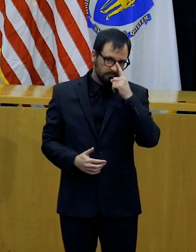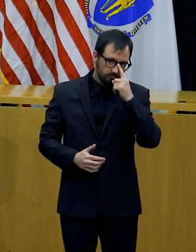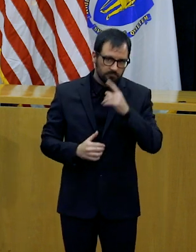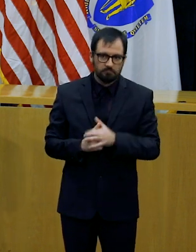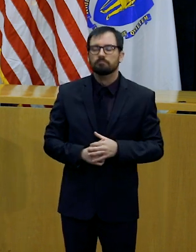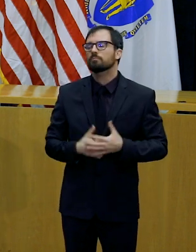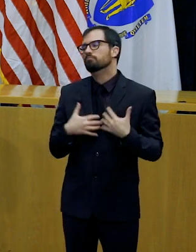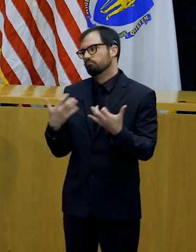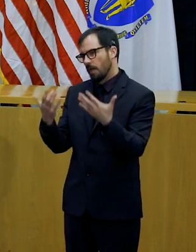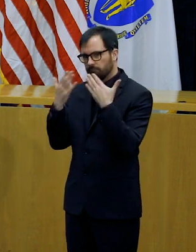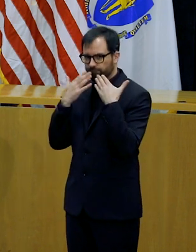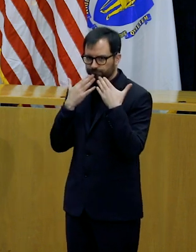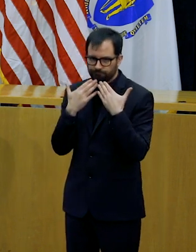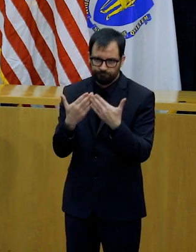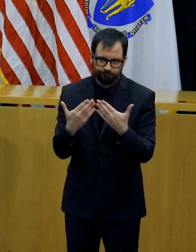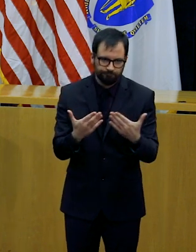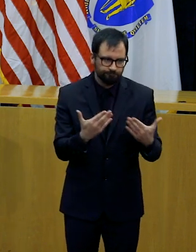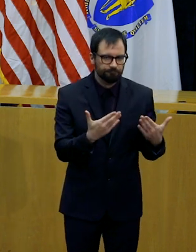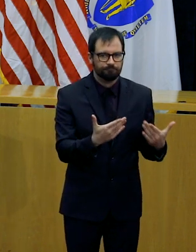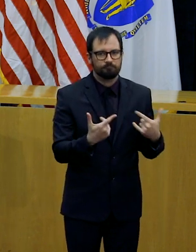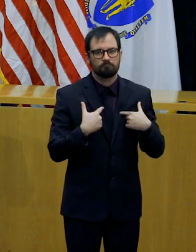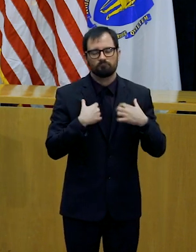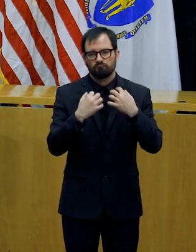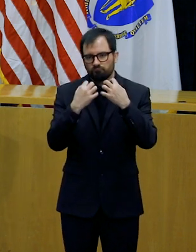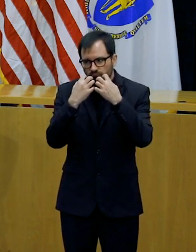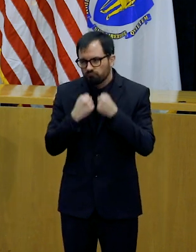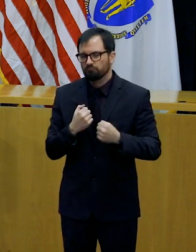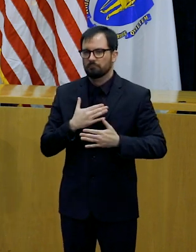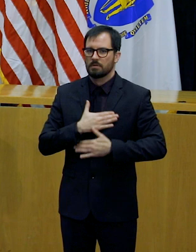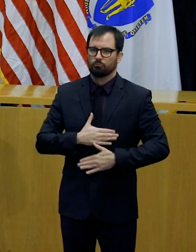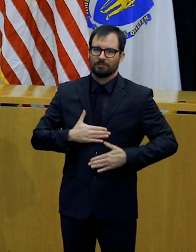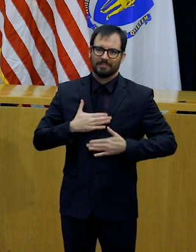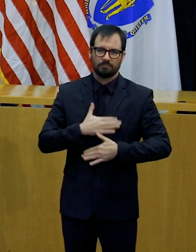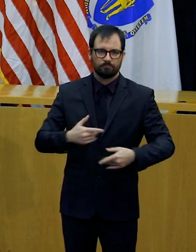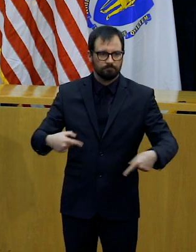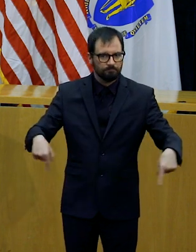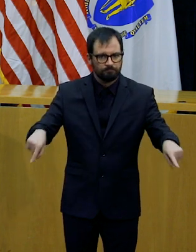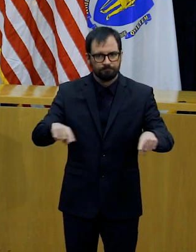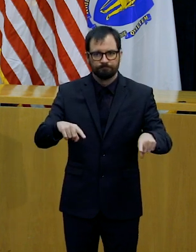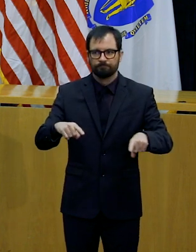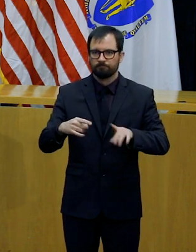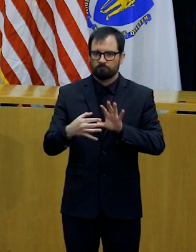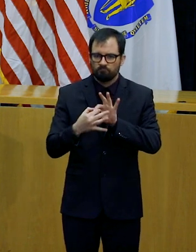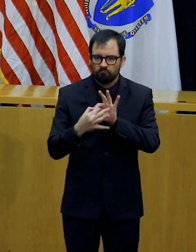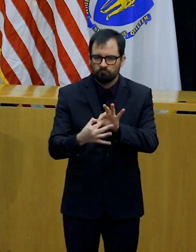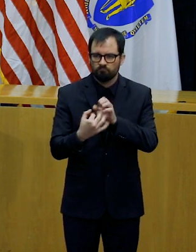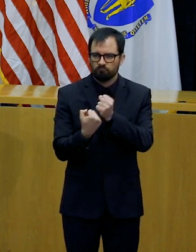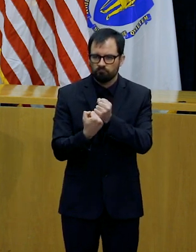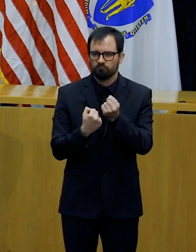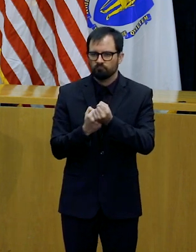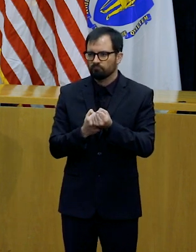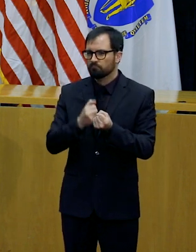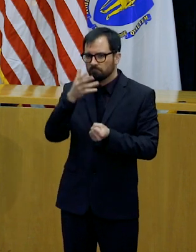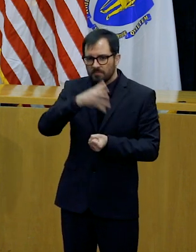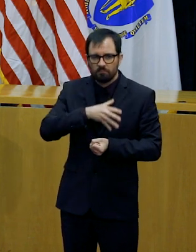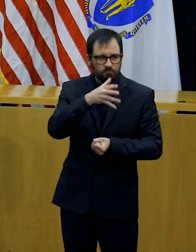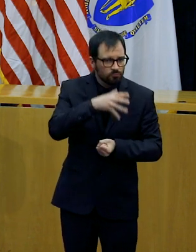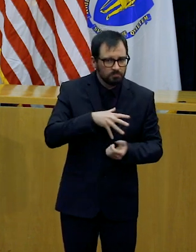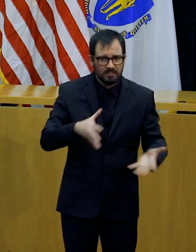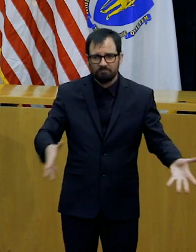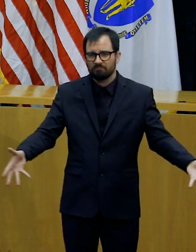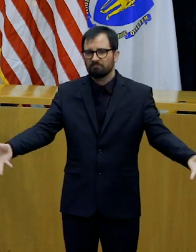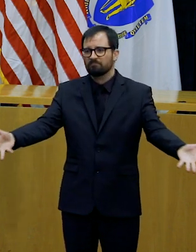and a great statement of value to the men and women who literally wake up every day in our